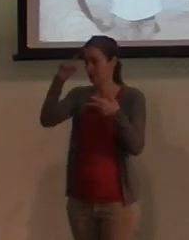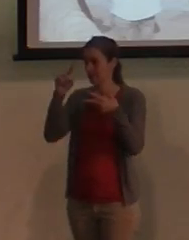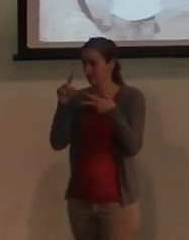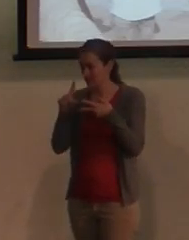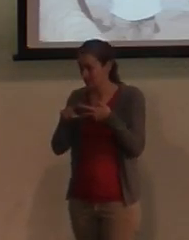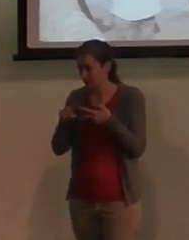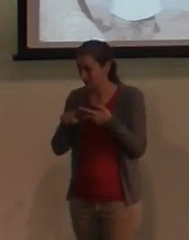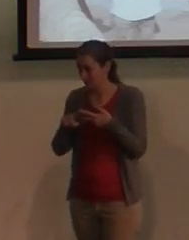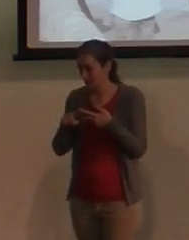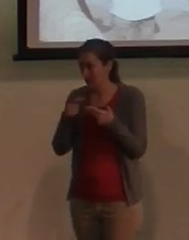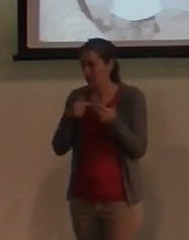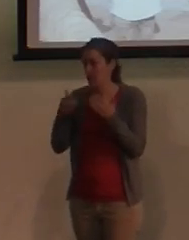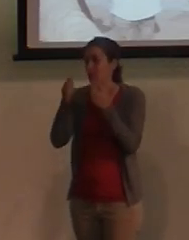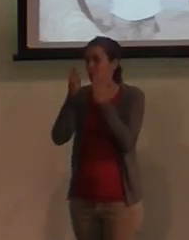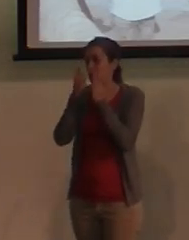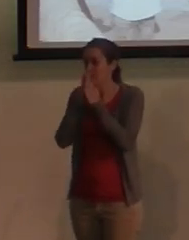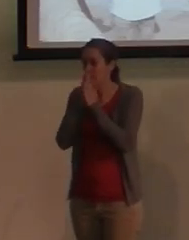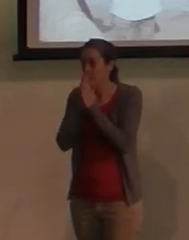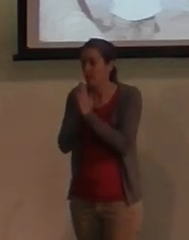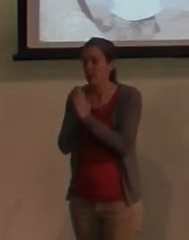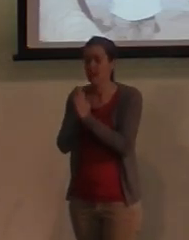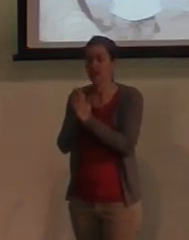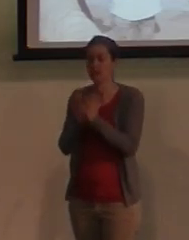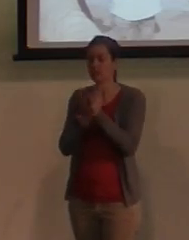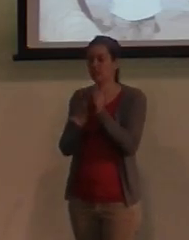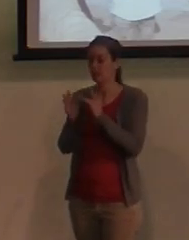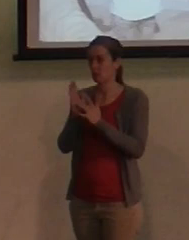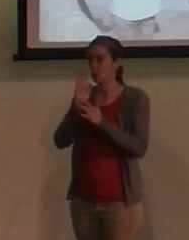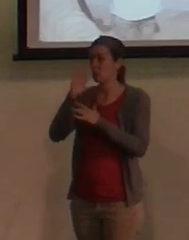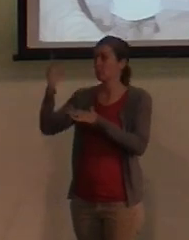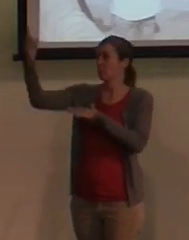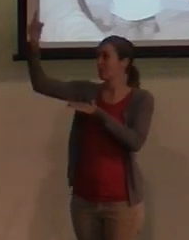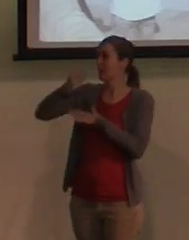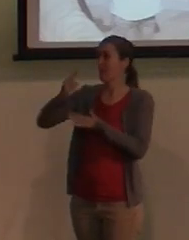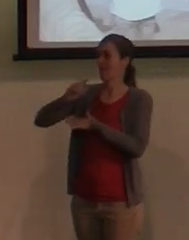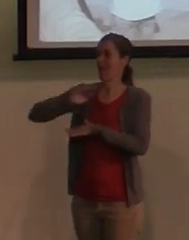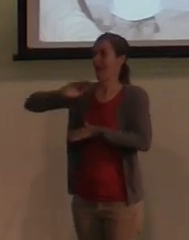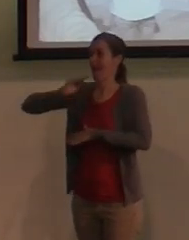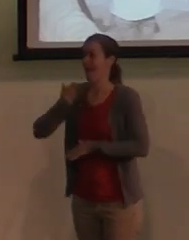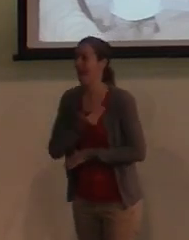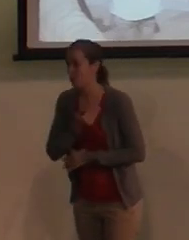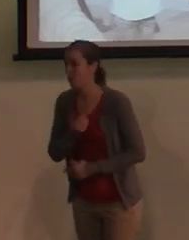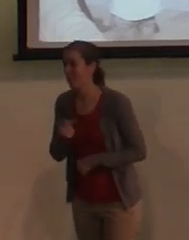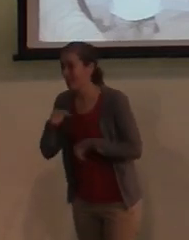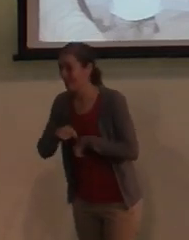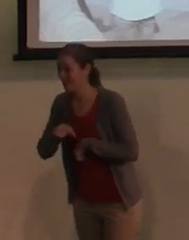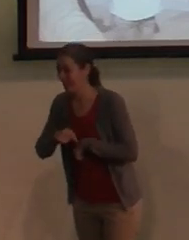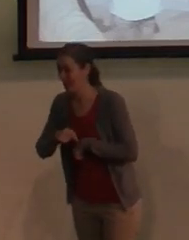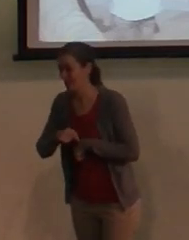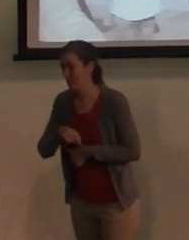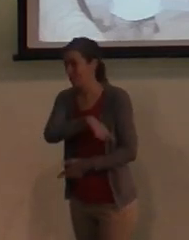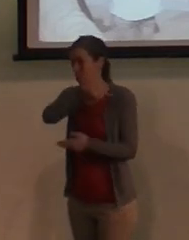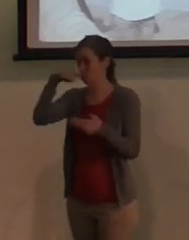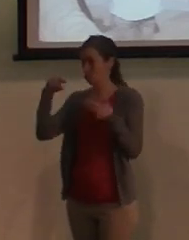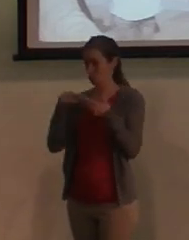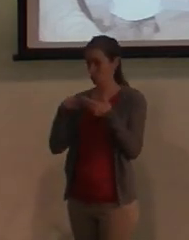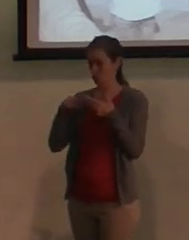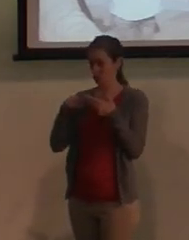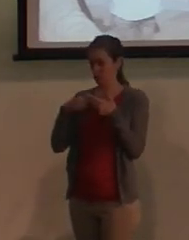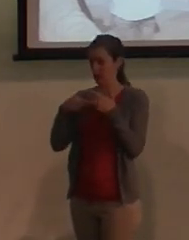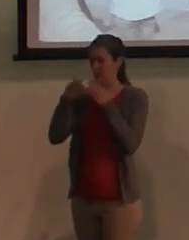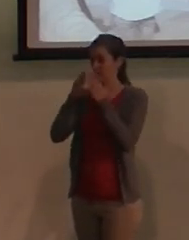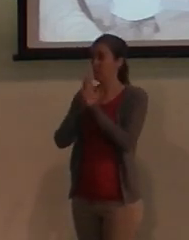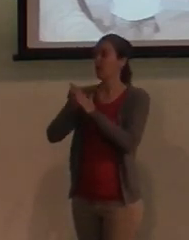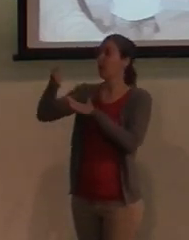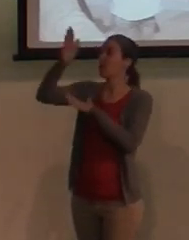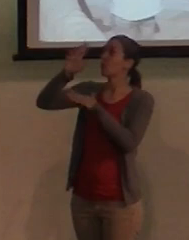Secondly, I prayed that Jesus would come in our lifetime. And third, I prayed that God would